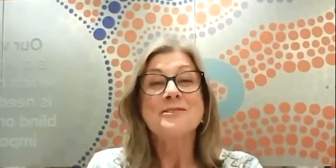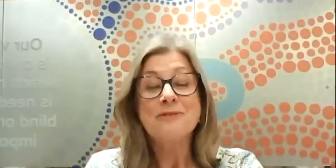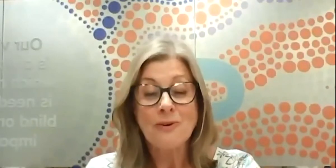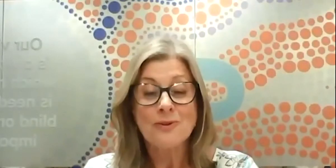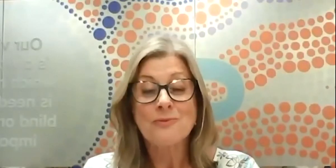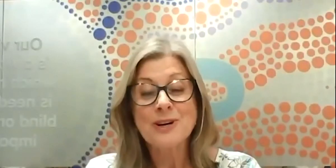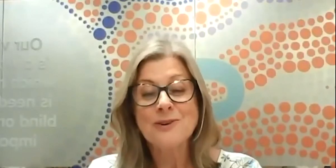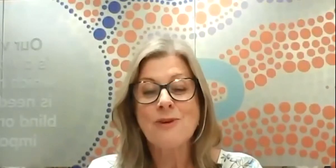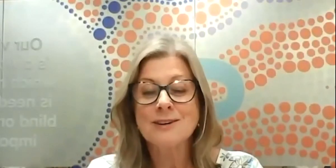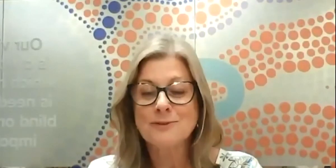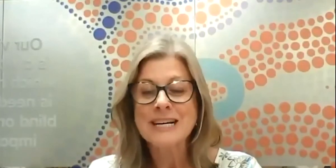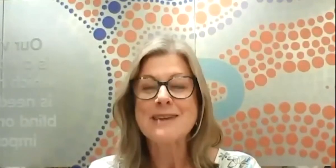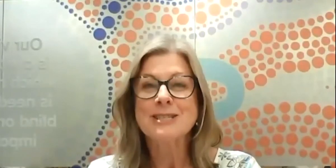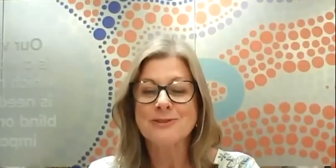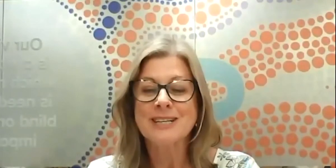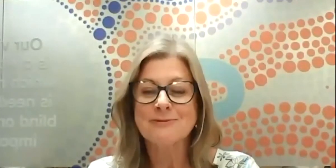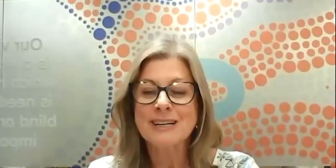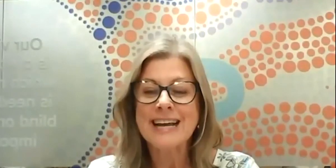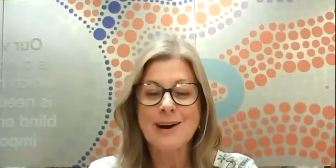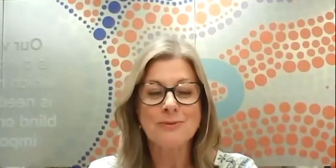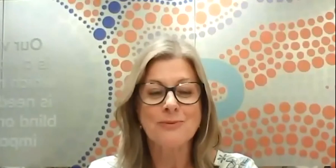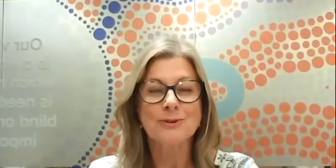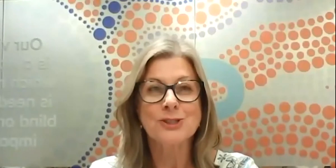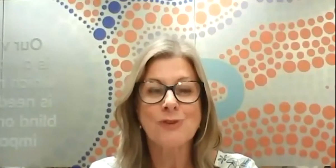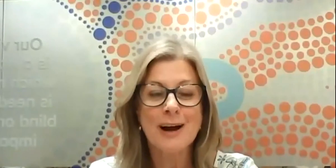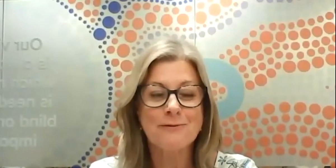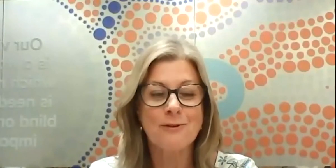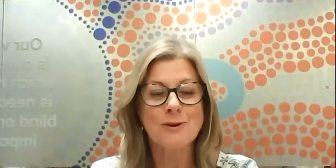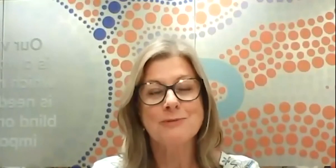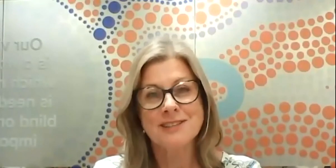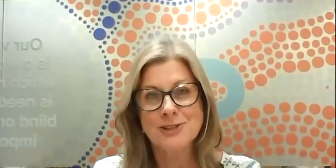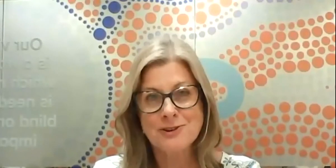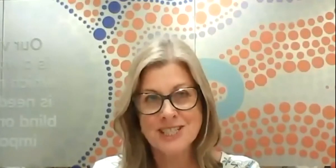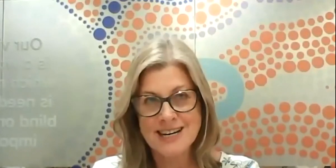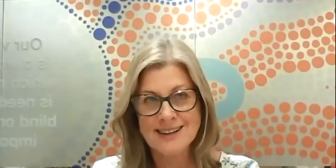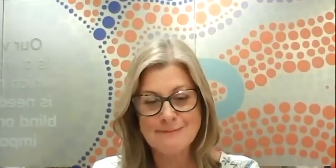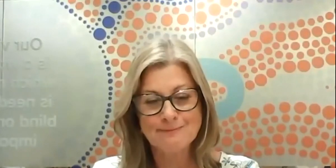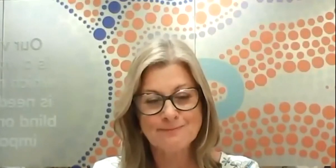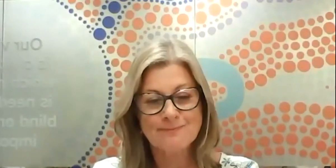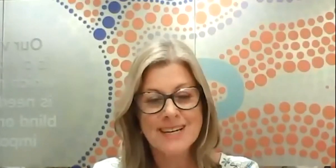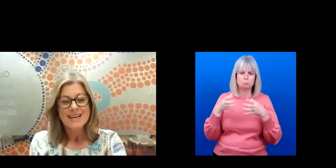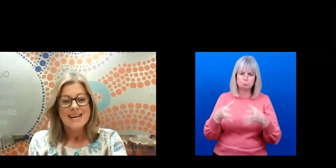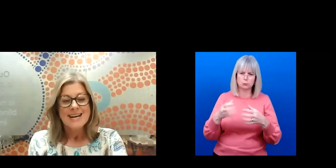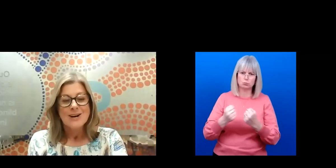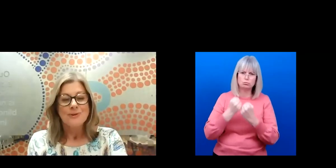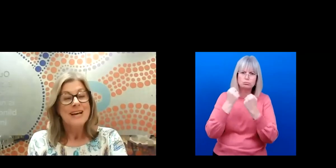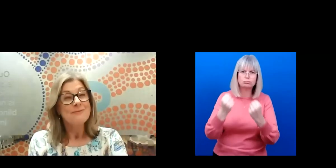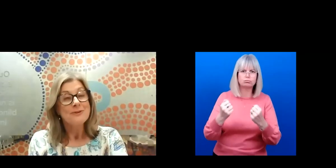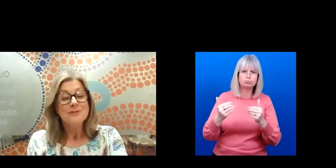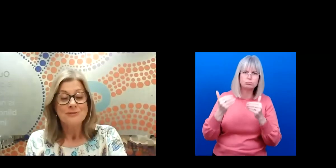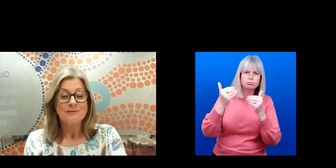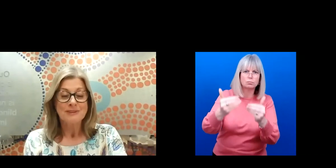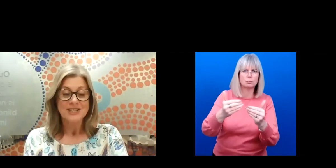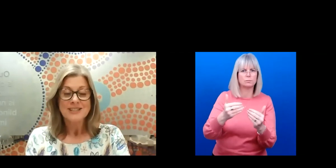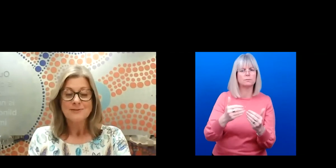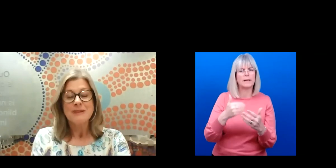thank you for all the work your wonderful team is doing to really help the world stride forward with this new agenda. Jennifer We'll now